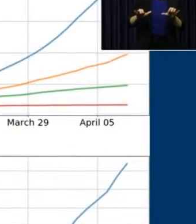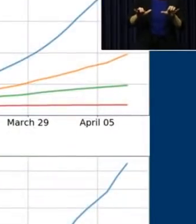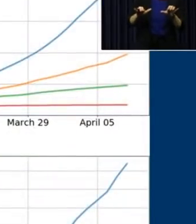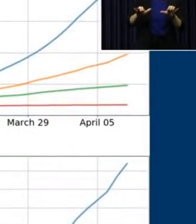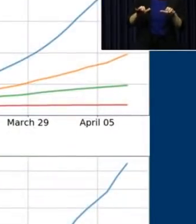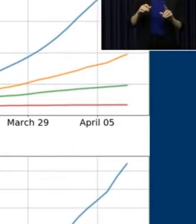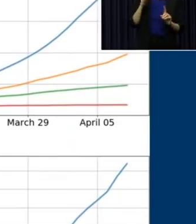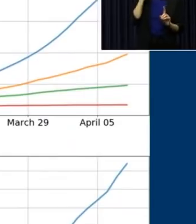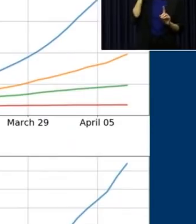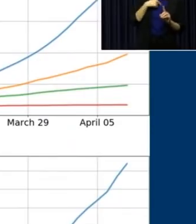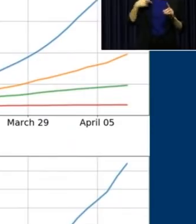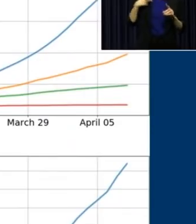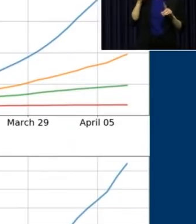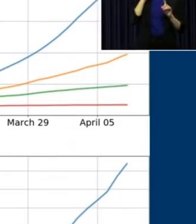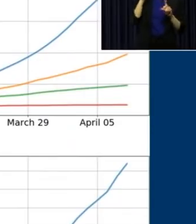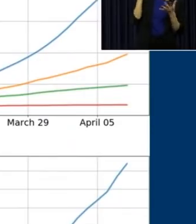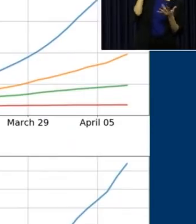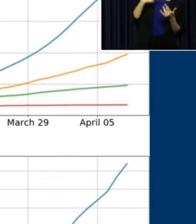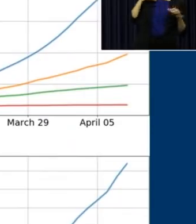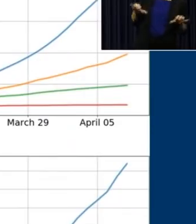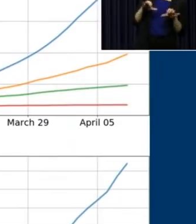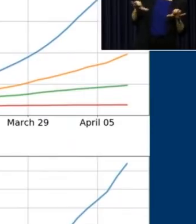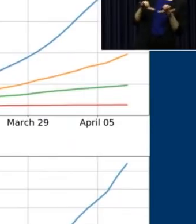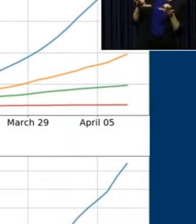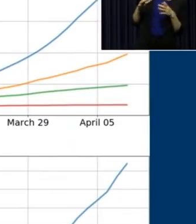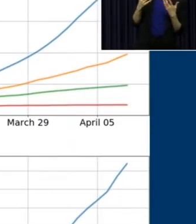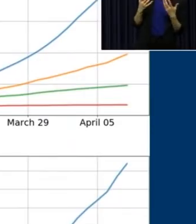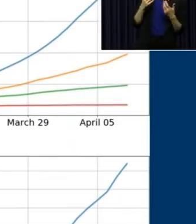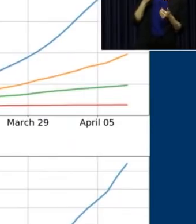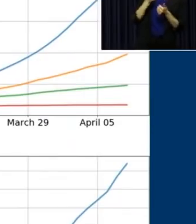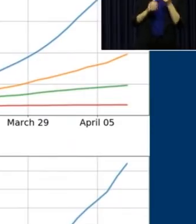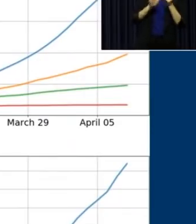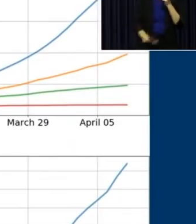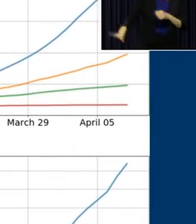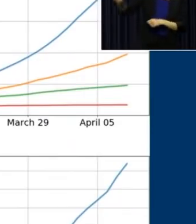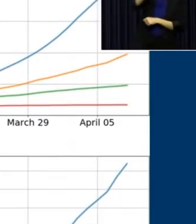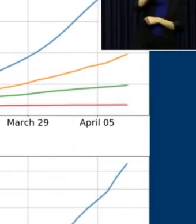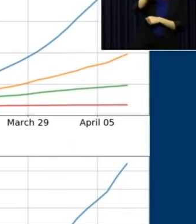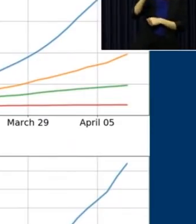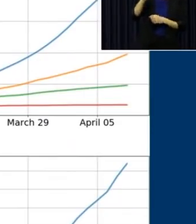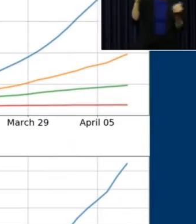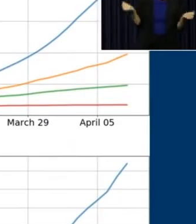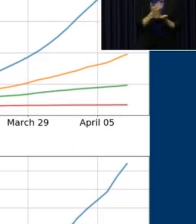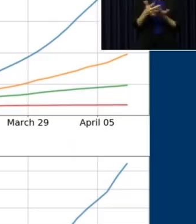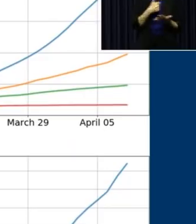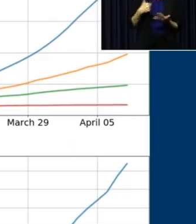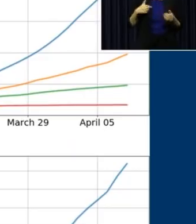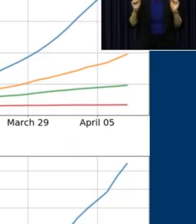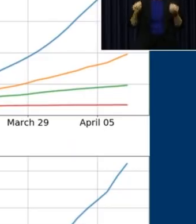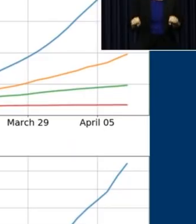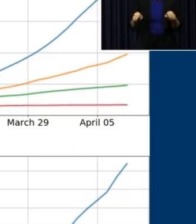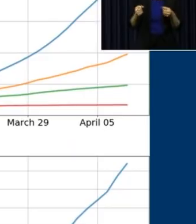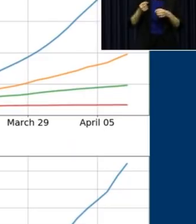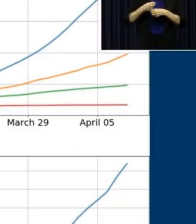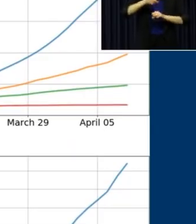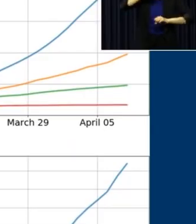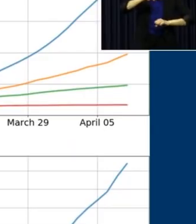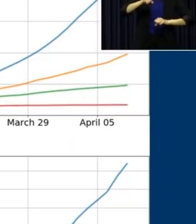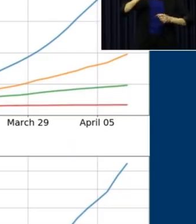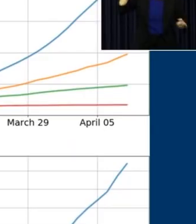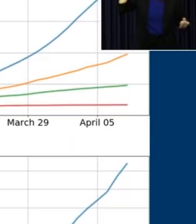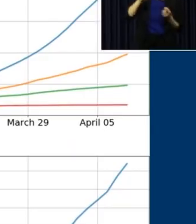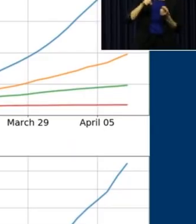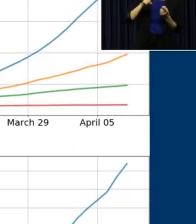Much of this action is being taken across the country to do everything we can to try to